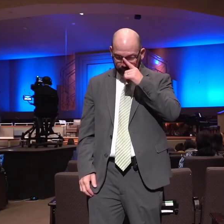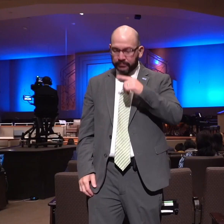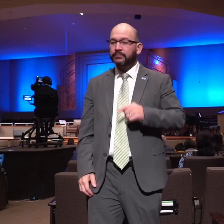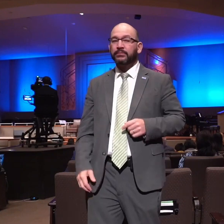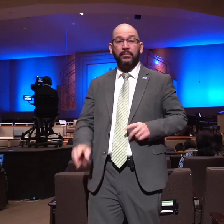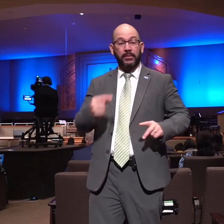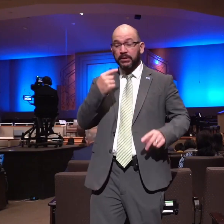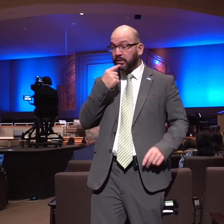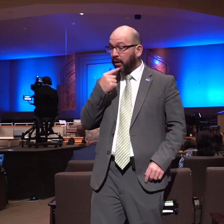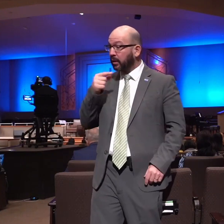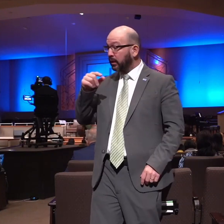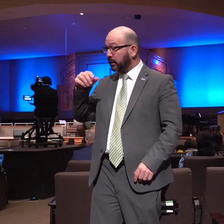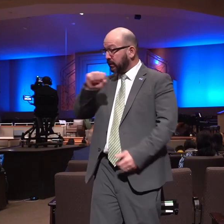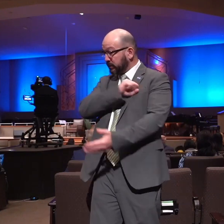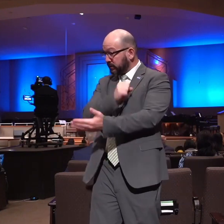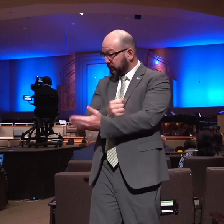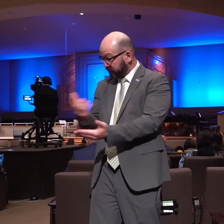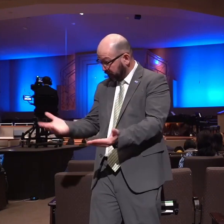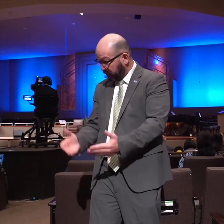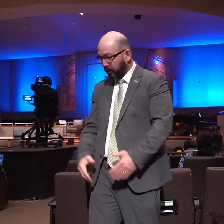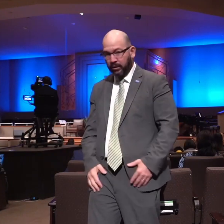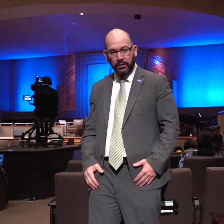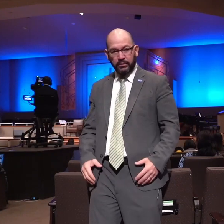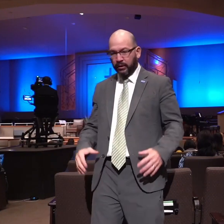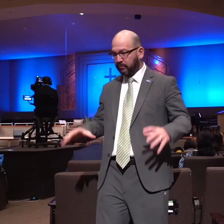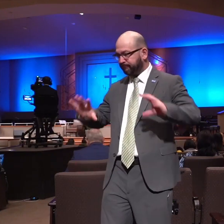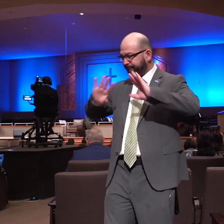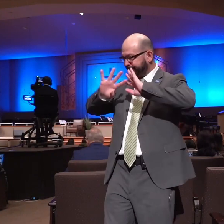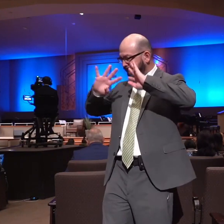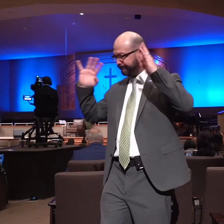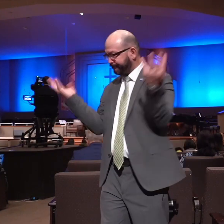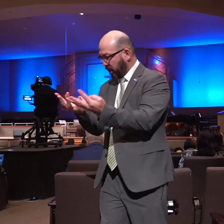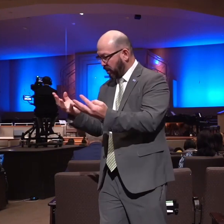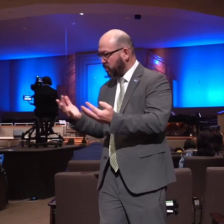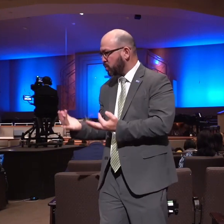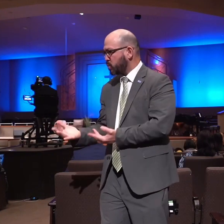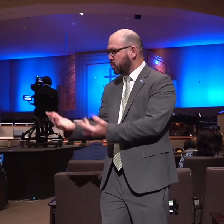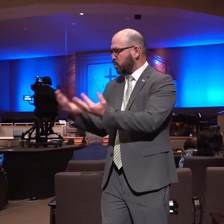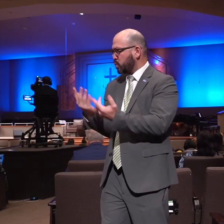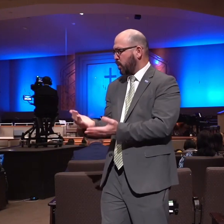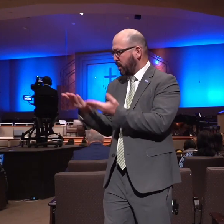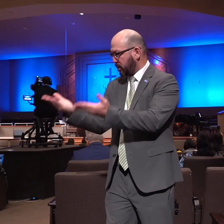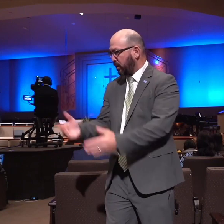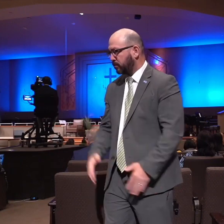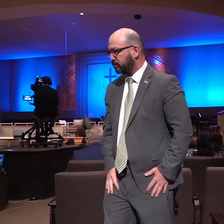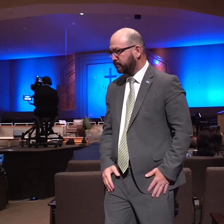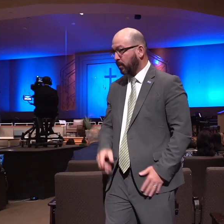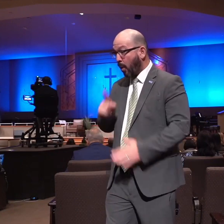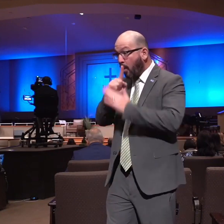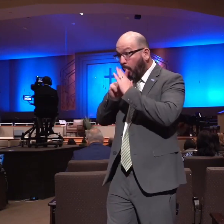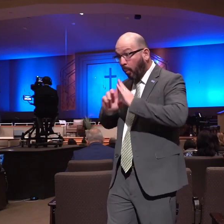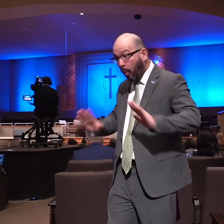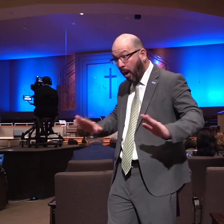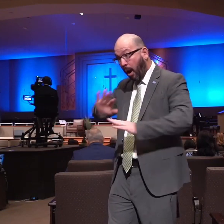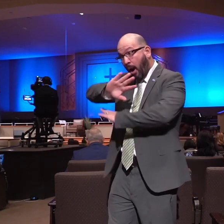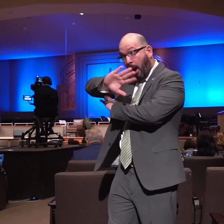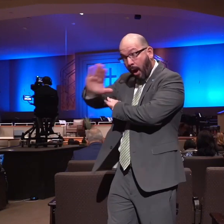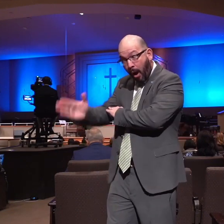hither and they compassed him in in and laid wait for him all night in the gate of the city and were quiet all the night saying in the morning when it is day